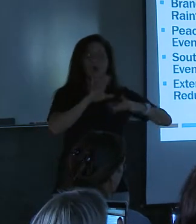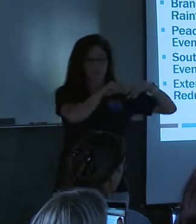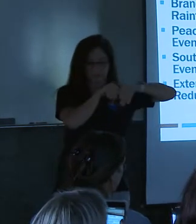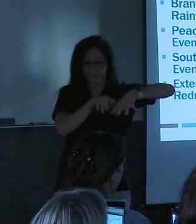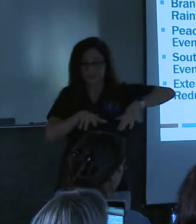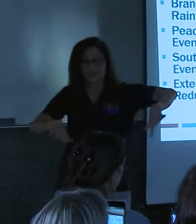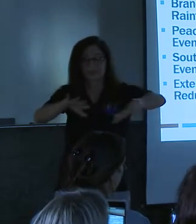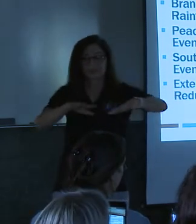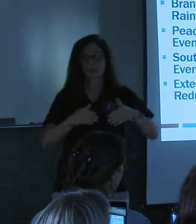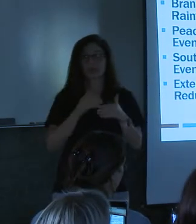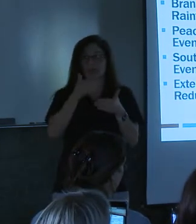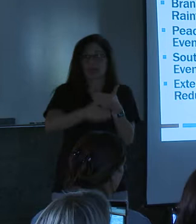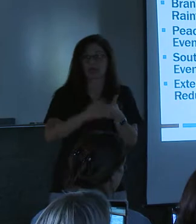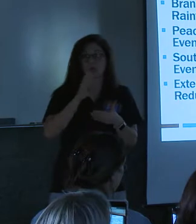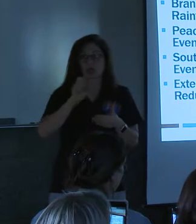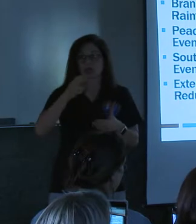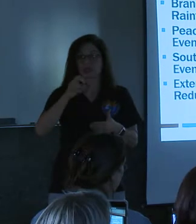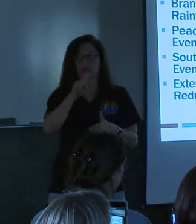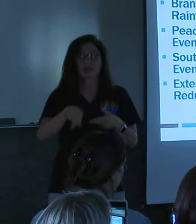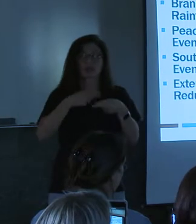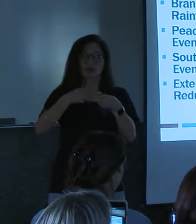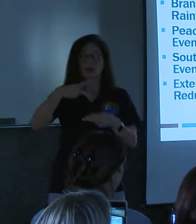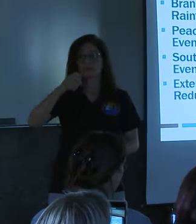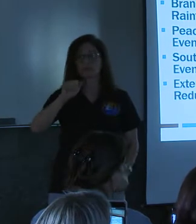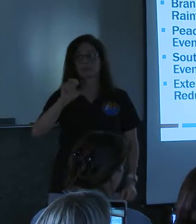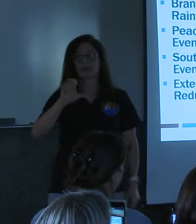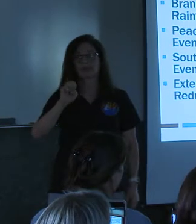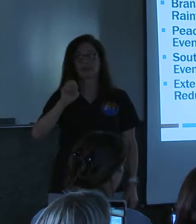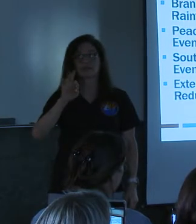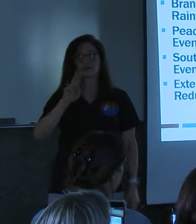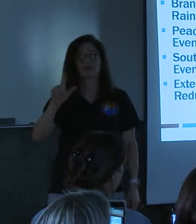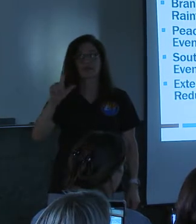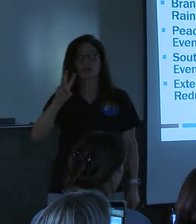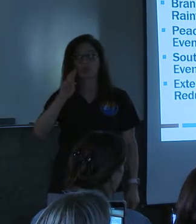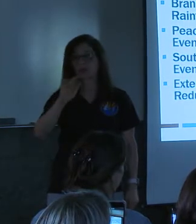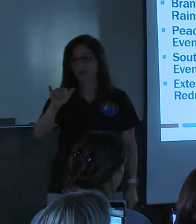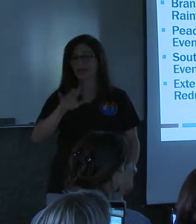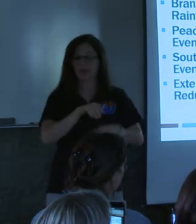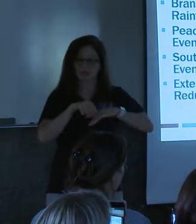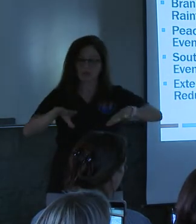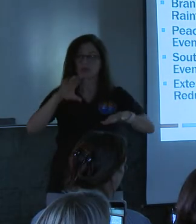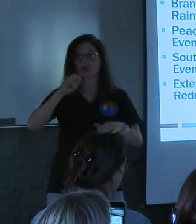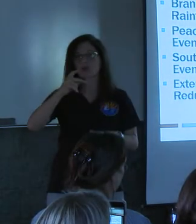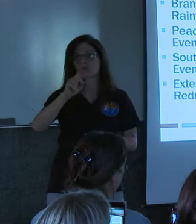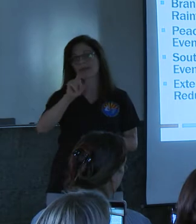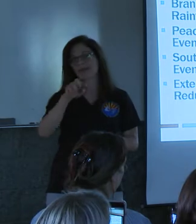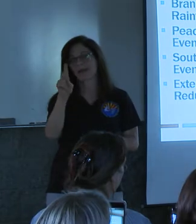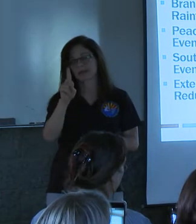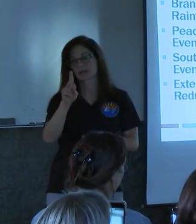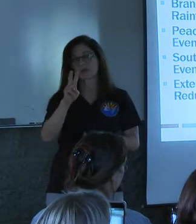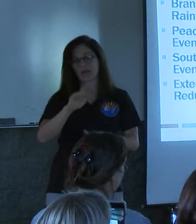The next watershed down is the Peaceful Way watershed and that drains into Copeland and Kevin's Way and that's an unmitigated